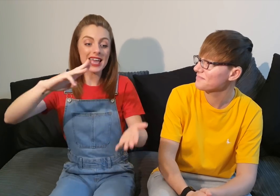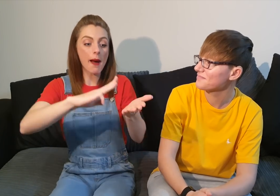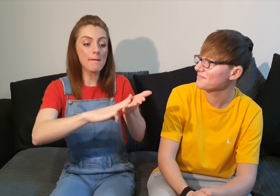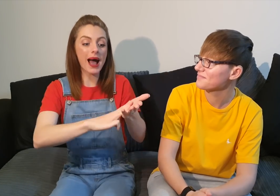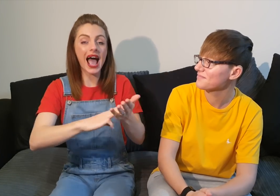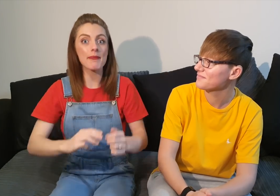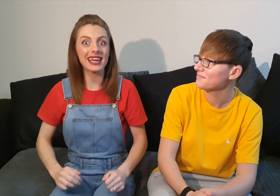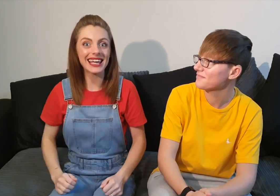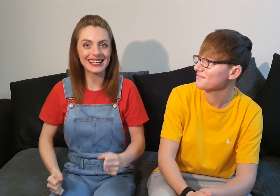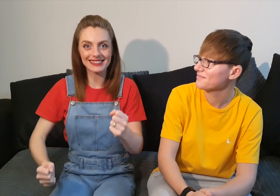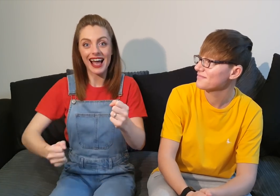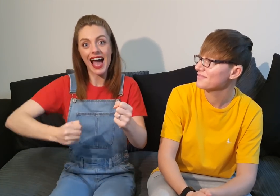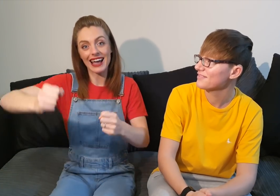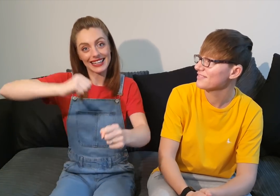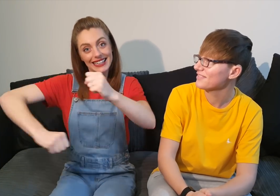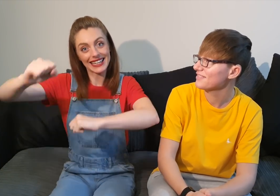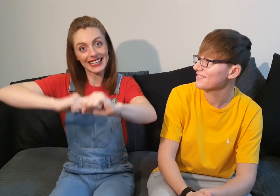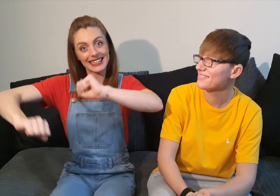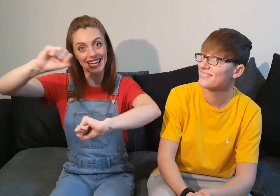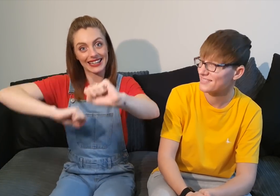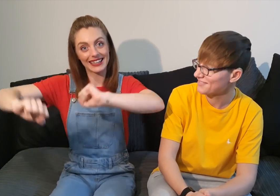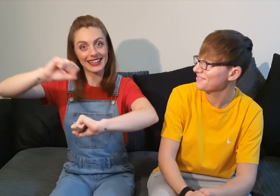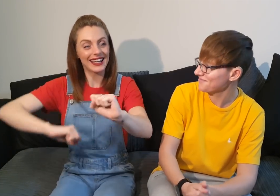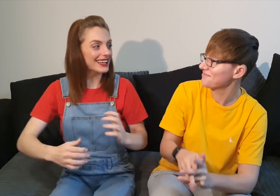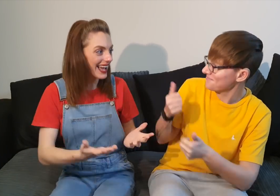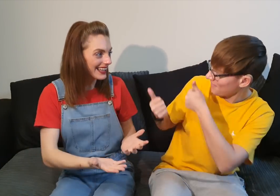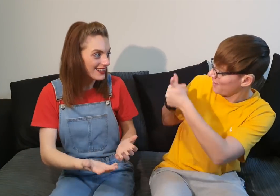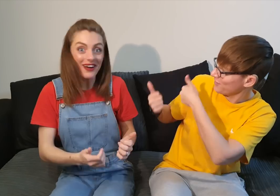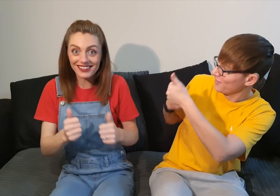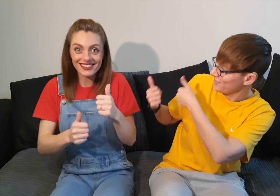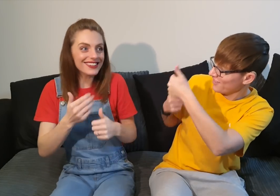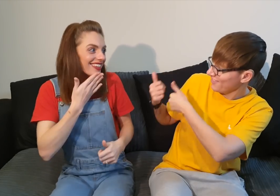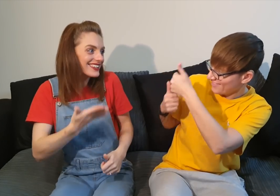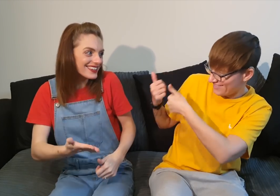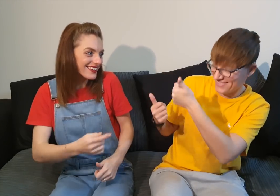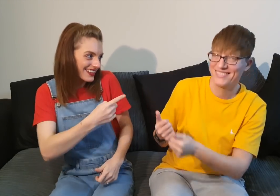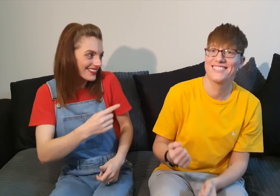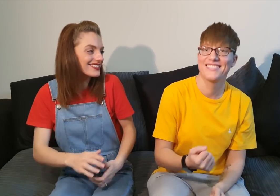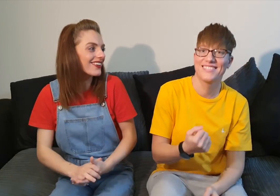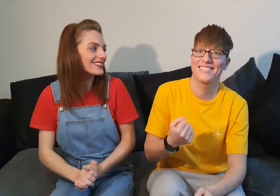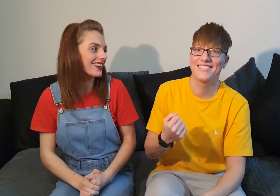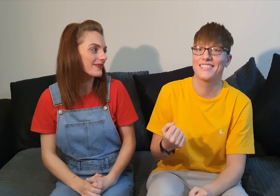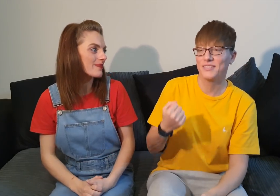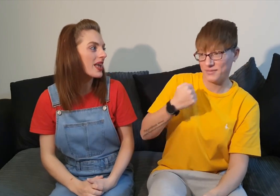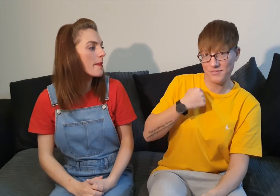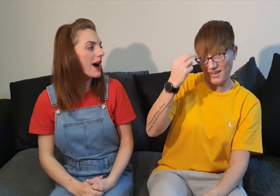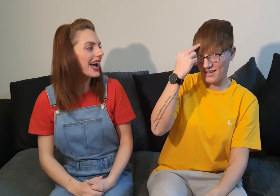mam is a cleaner kelly well done thank you now it's your turn my